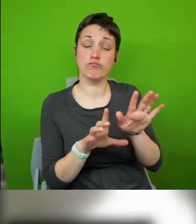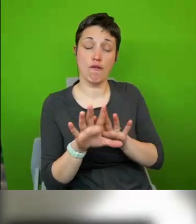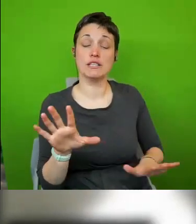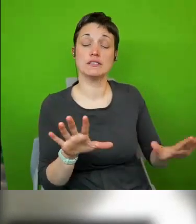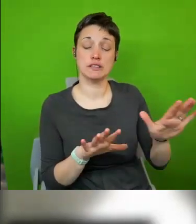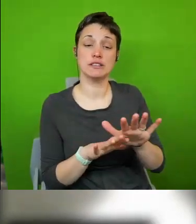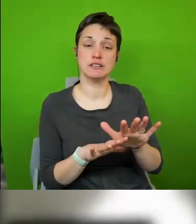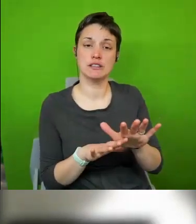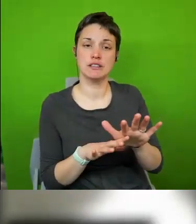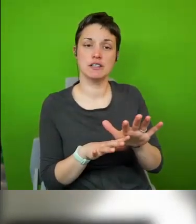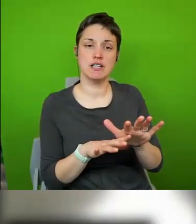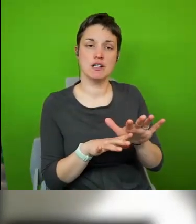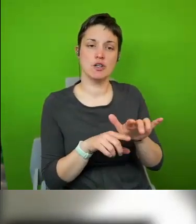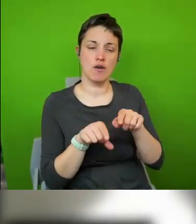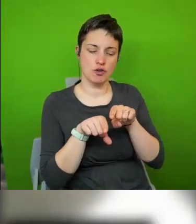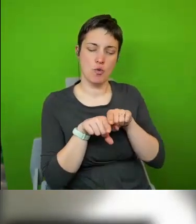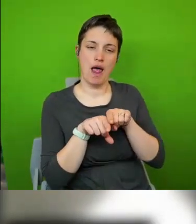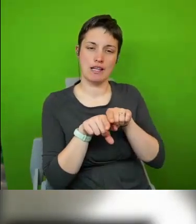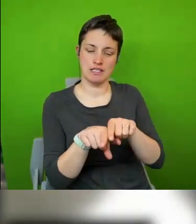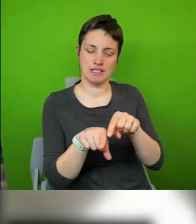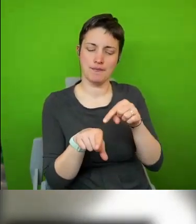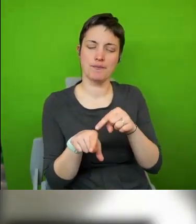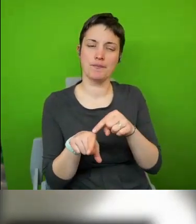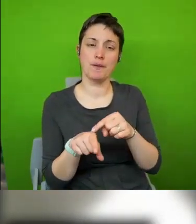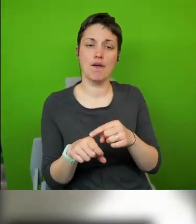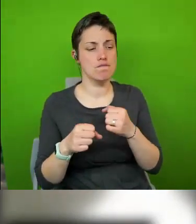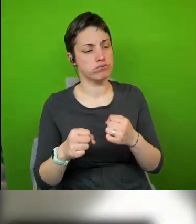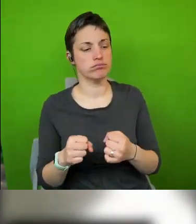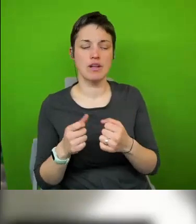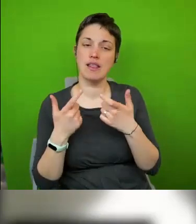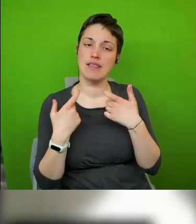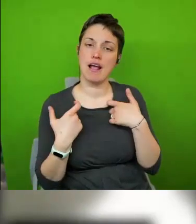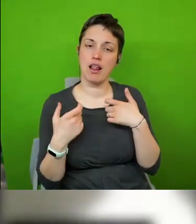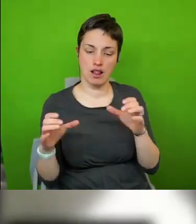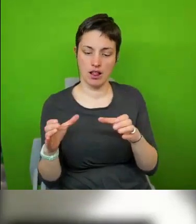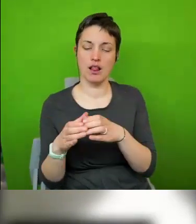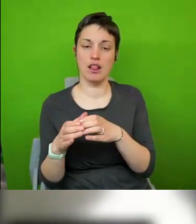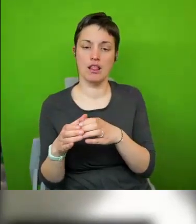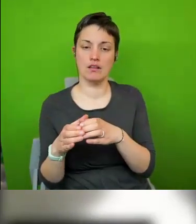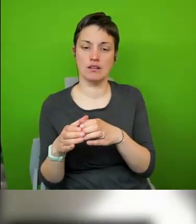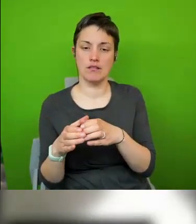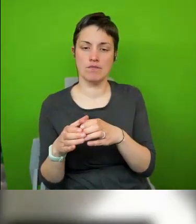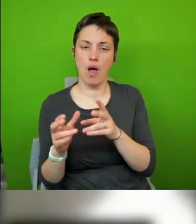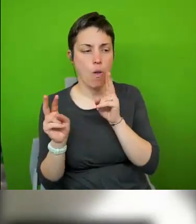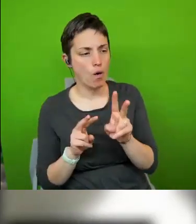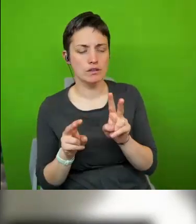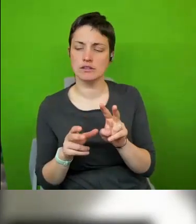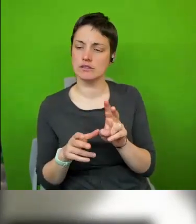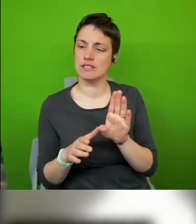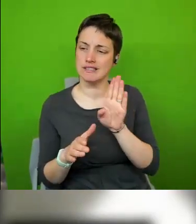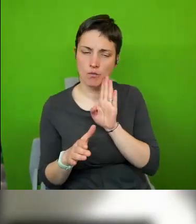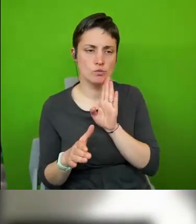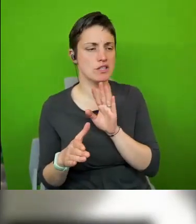uh a legal institution that looks and sounds and acts very much as if it